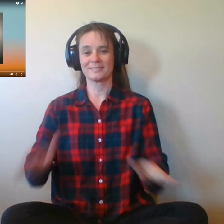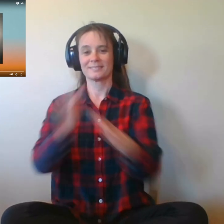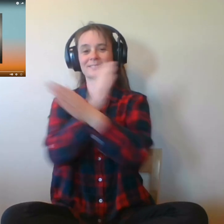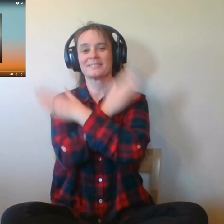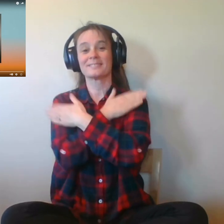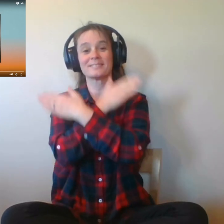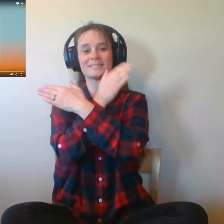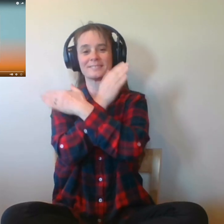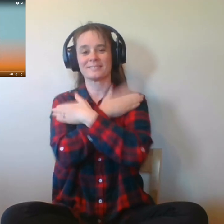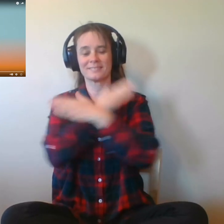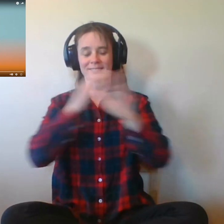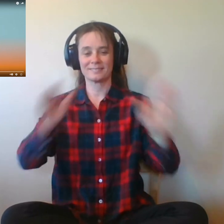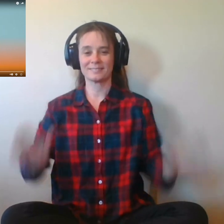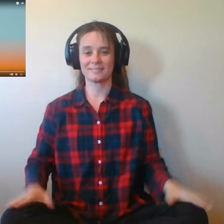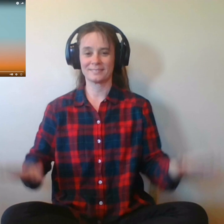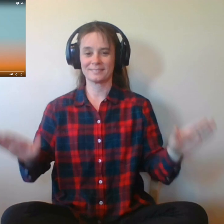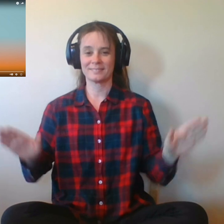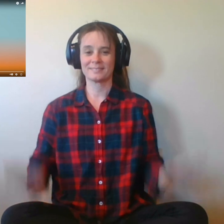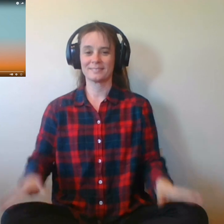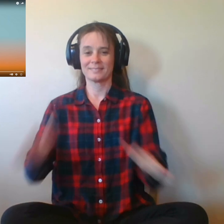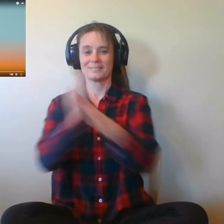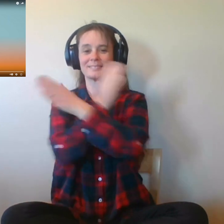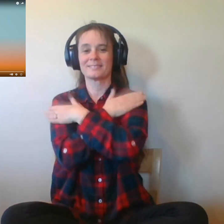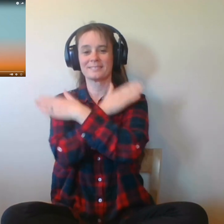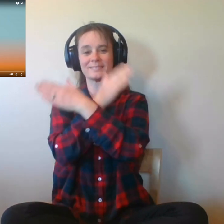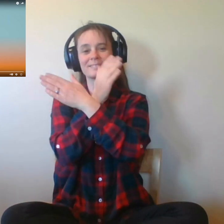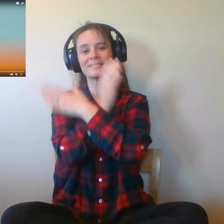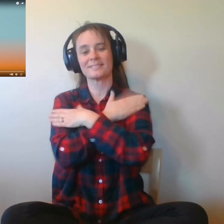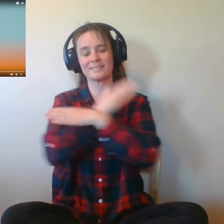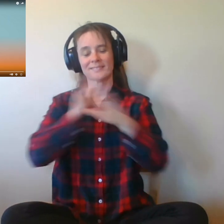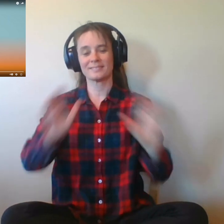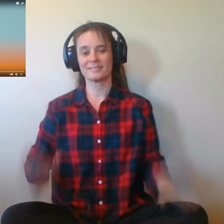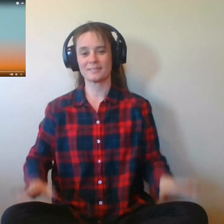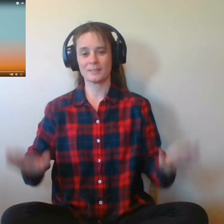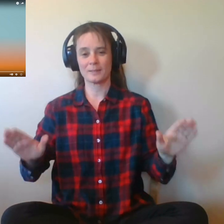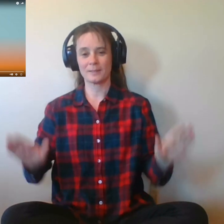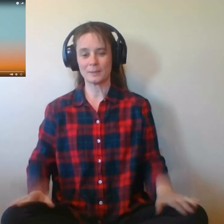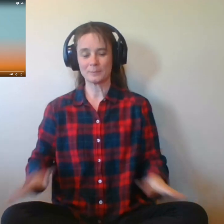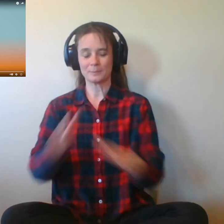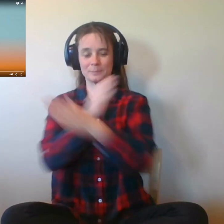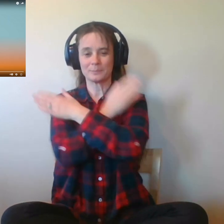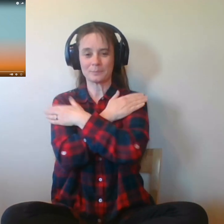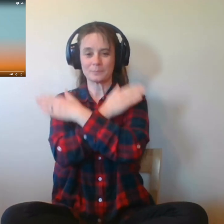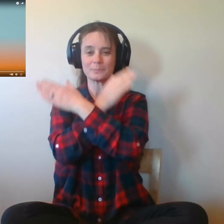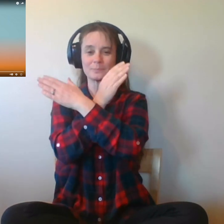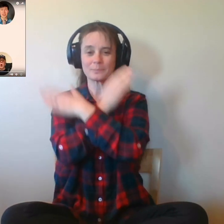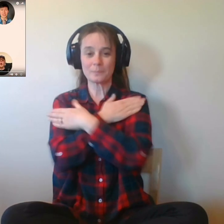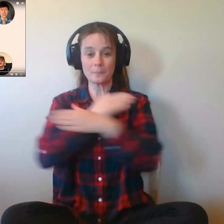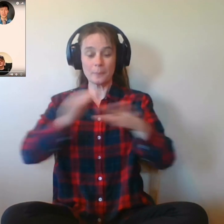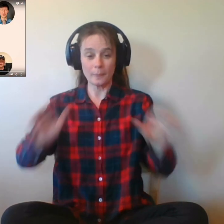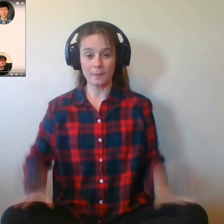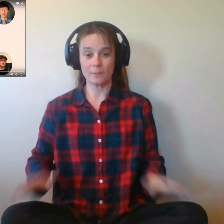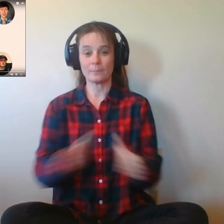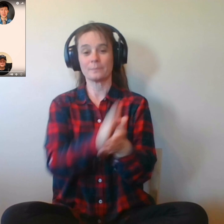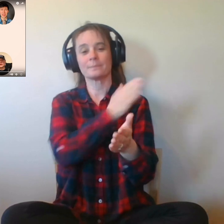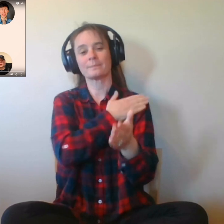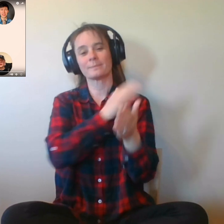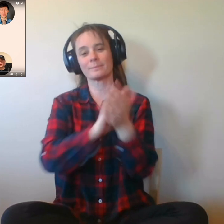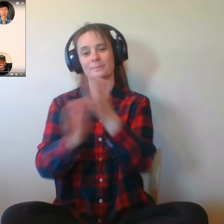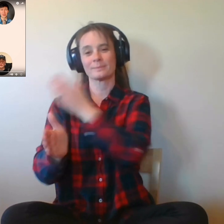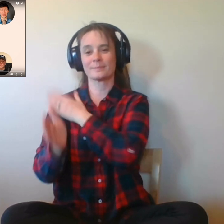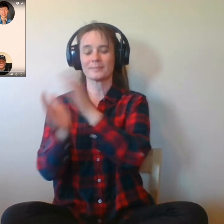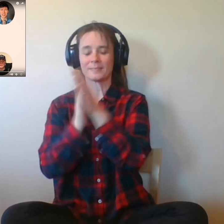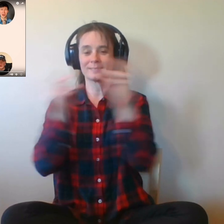on her right whale bore, The captain called all hands and swore, He'd take that whale in tow. Soon